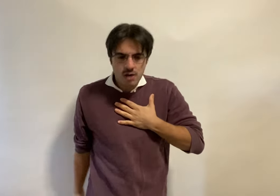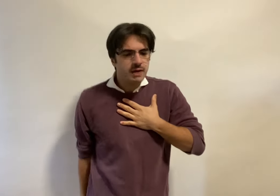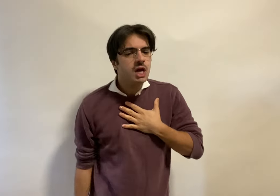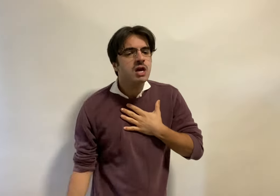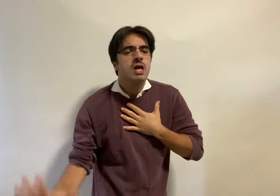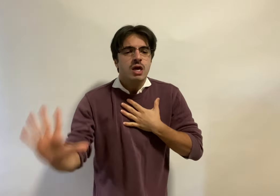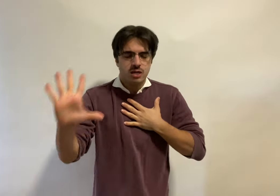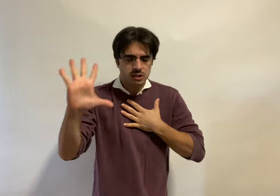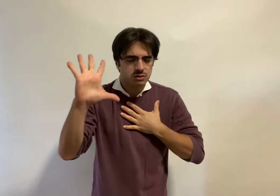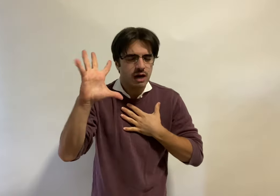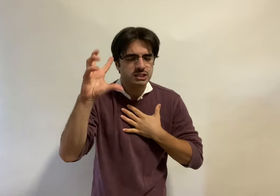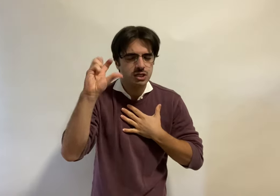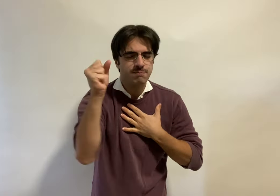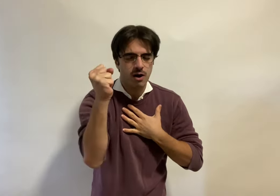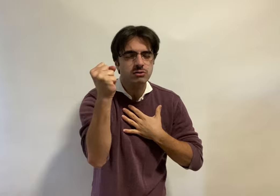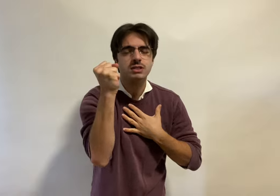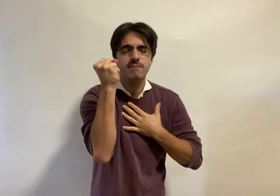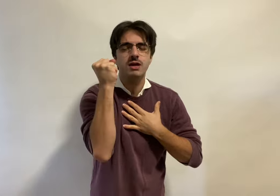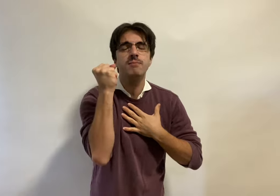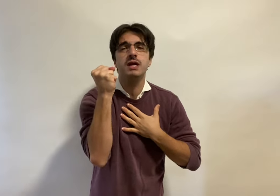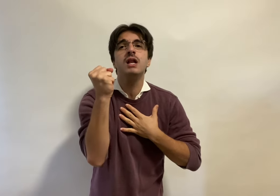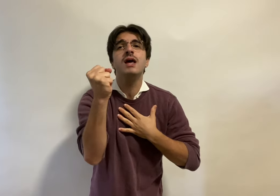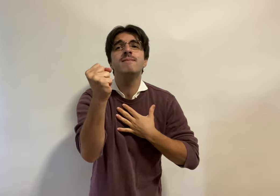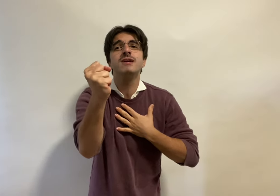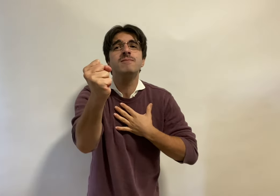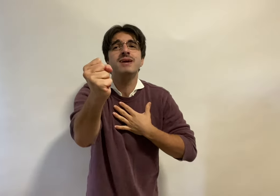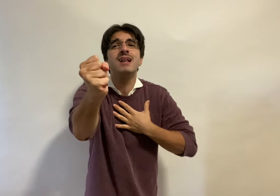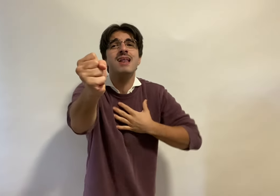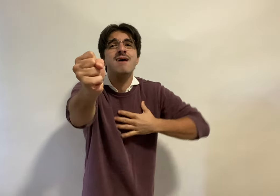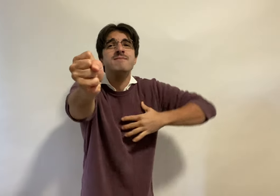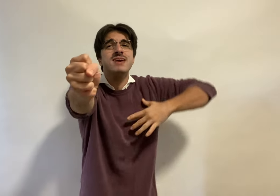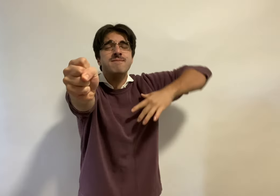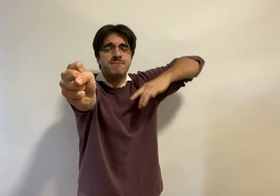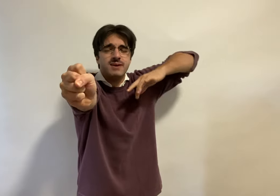be your scratching post, let me be, let me be, let me be